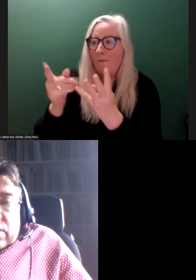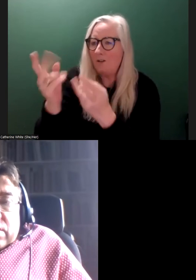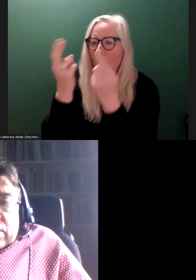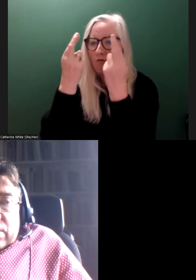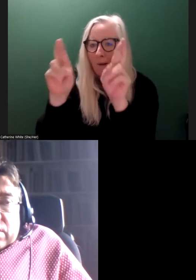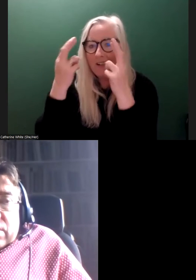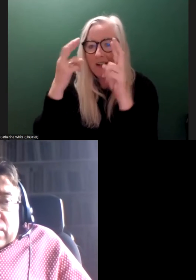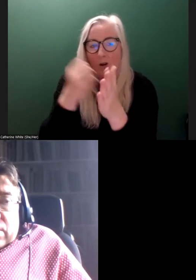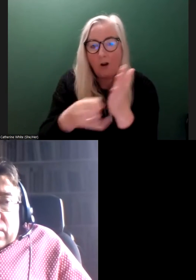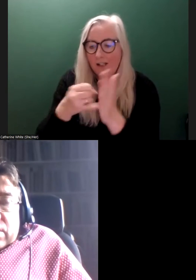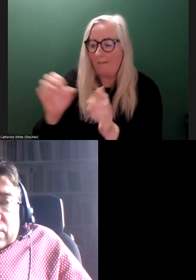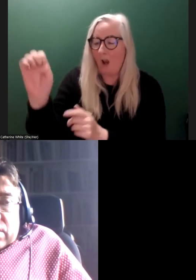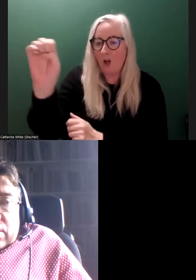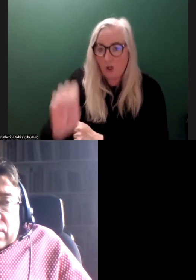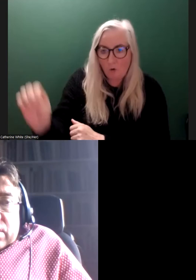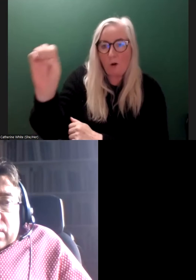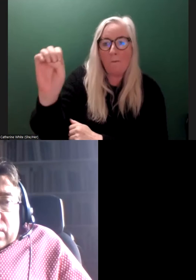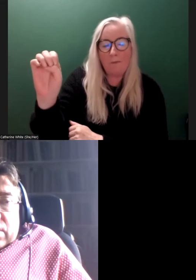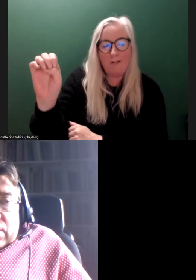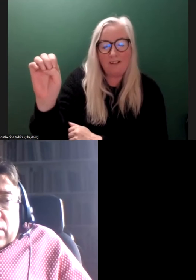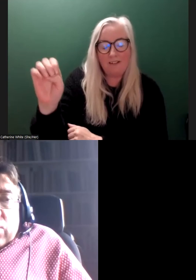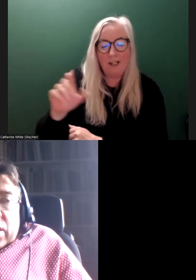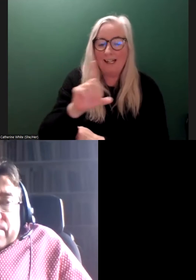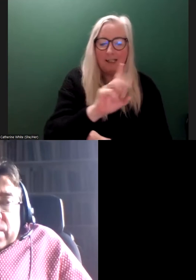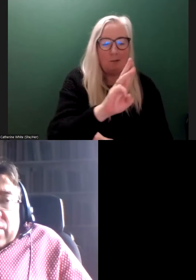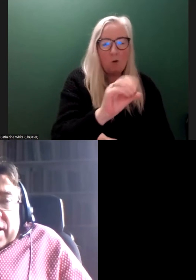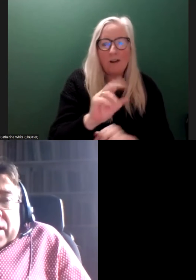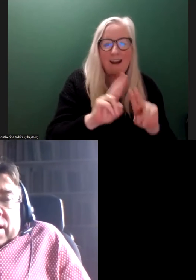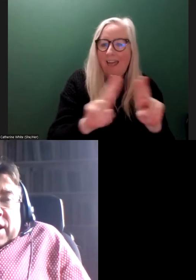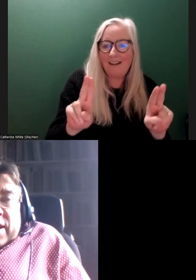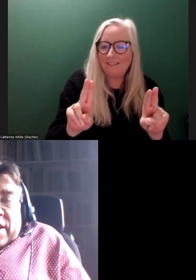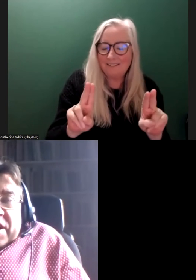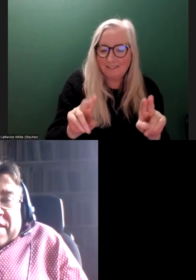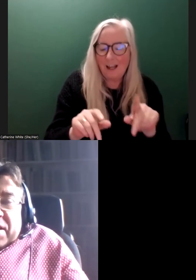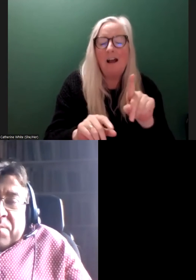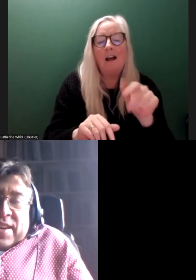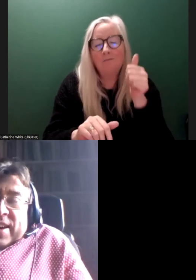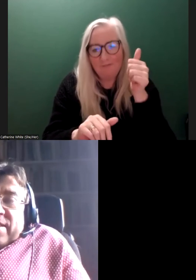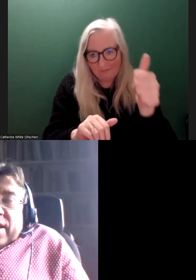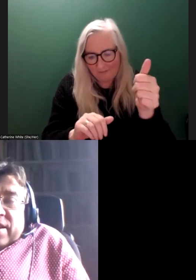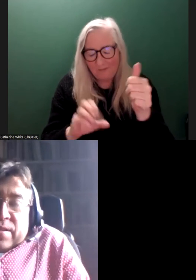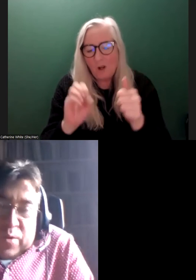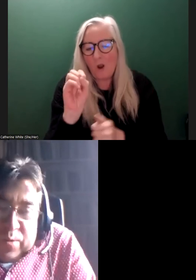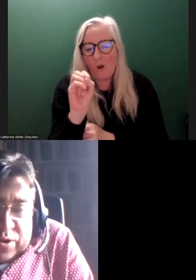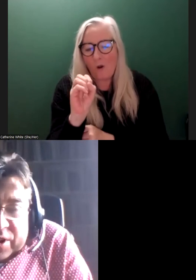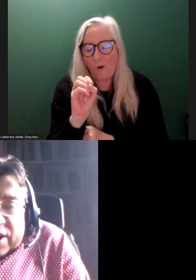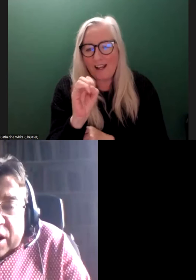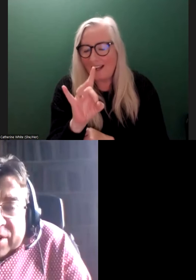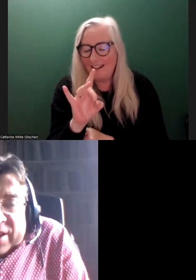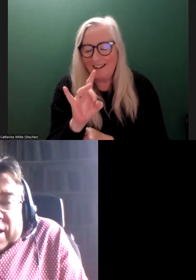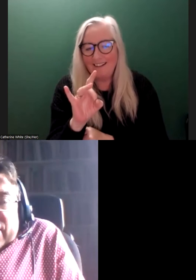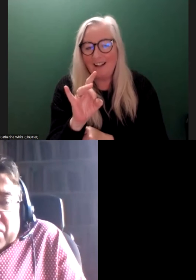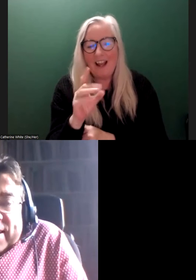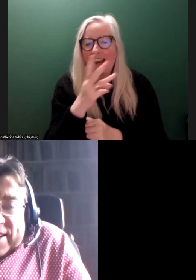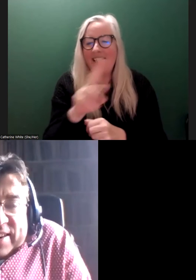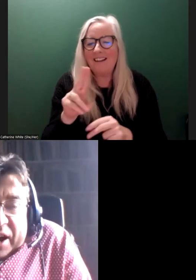from Europe, but DPOs are not that. Okay. Okay. It seems, and we won't go into it now,